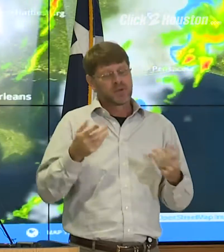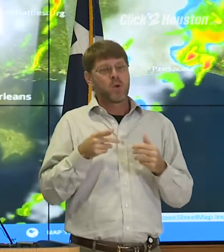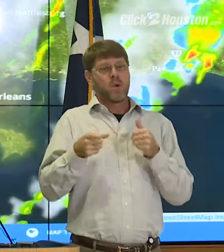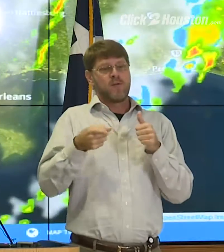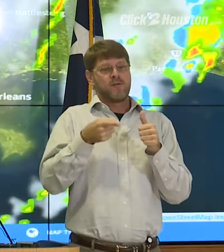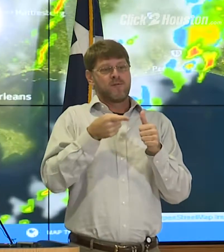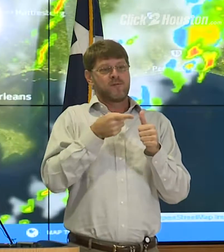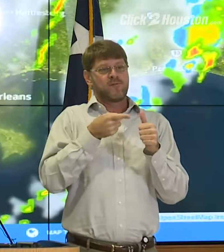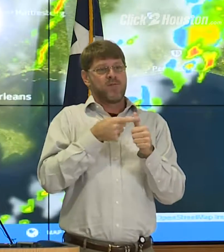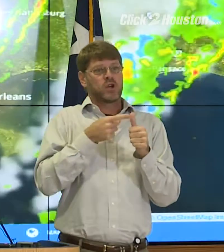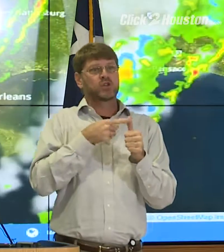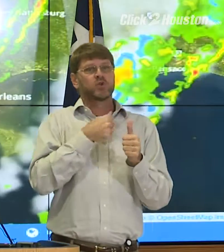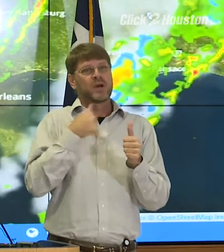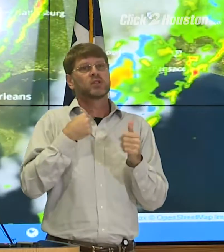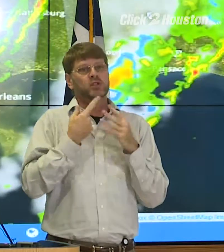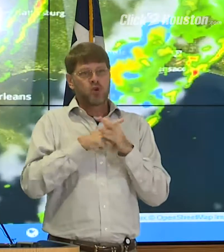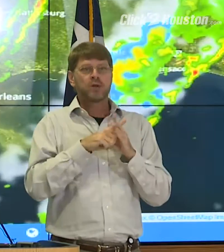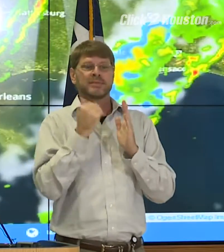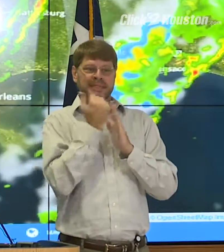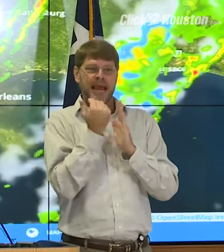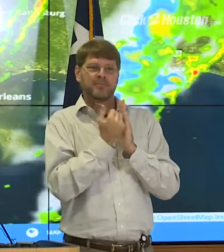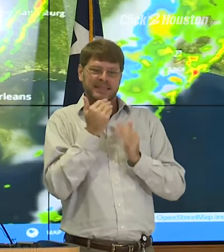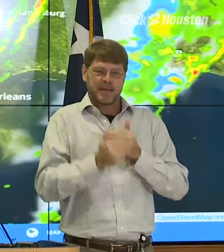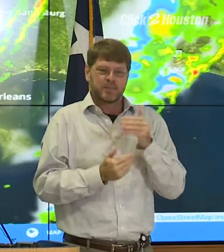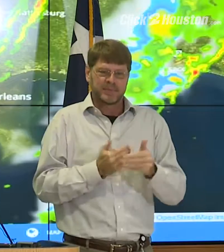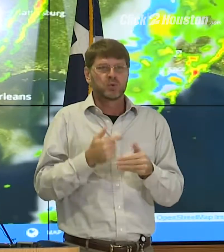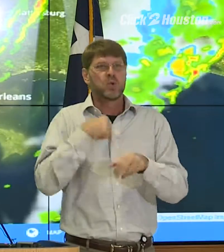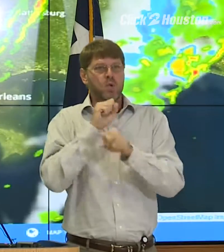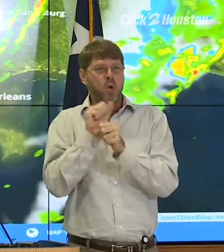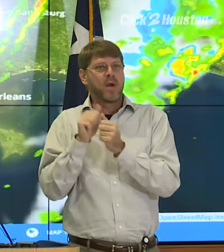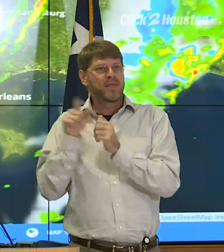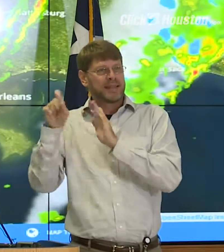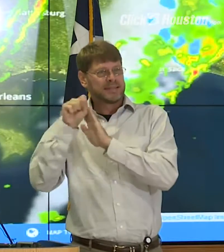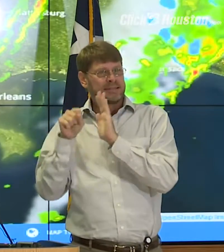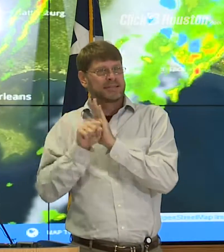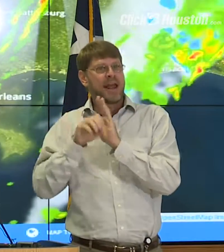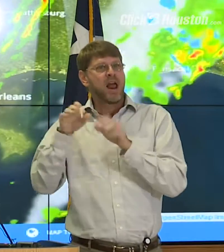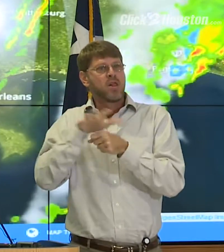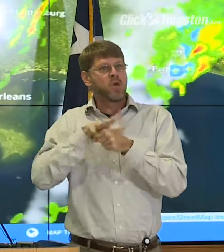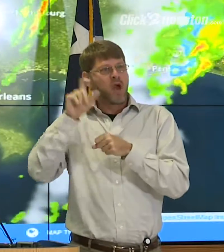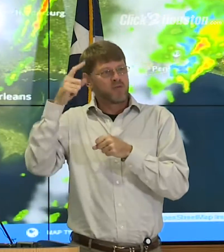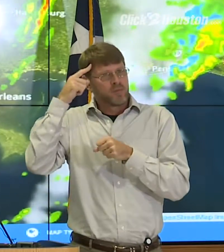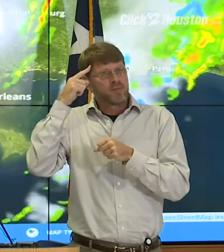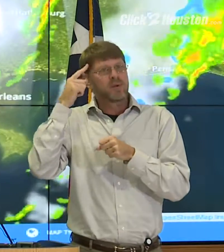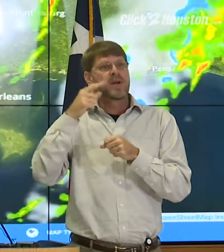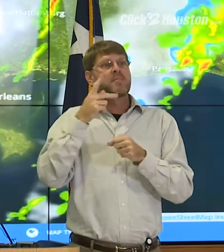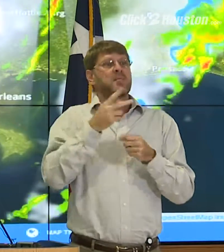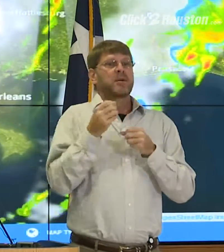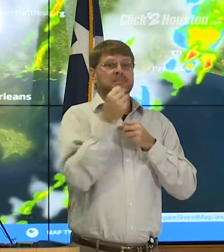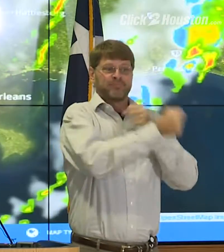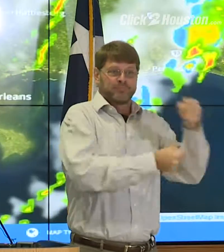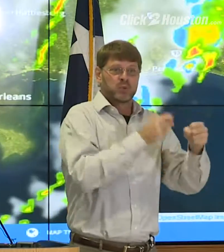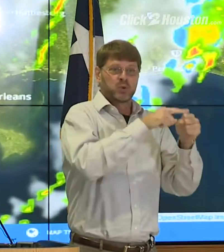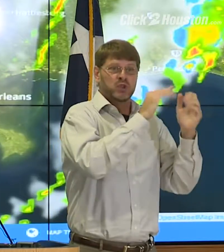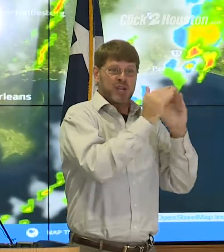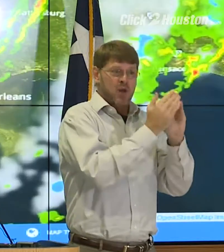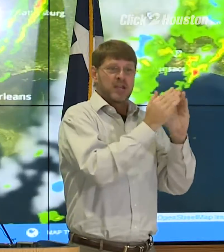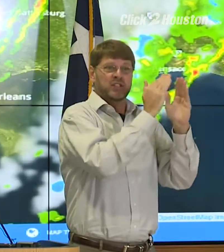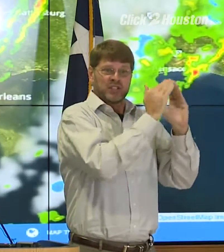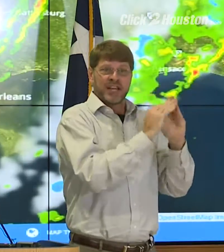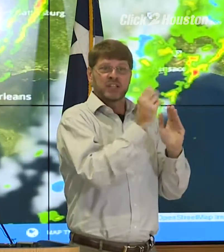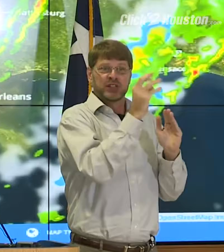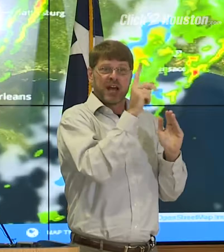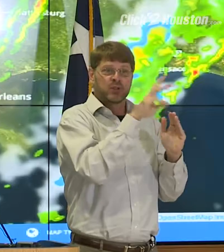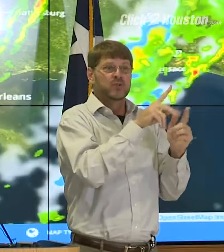First of all, we are taking the steps that I talked about. We're working with state and local government. We're getting into the shelters. We're getting people registered. We're